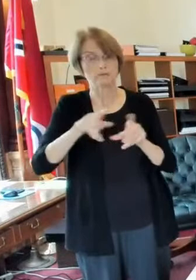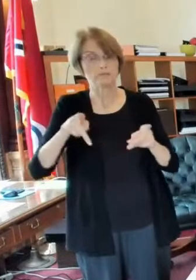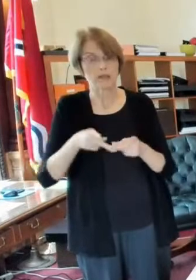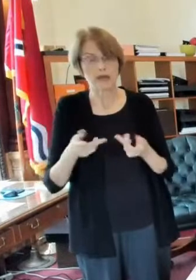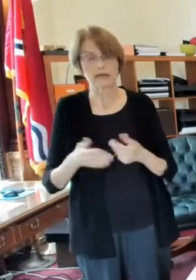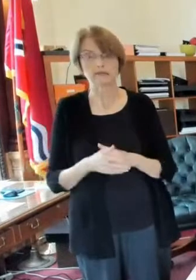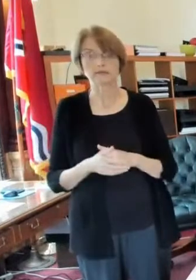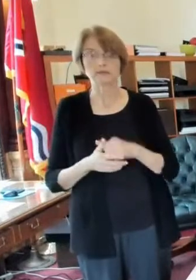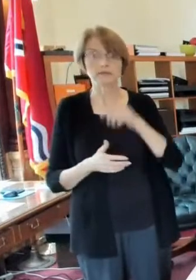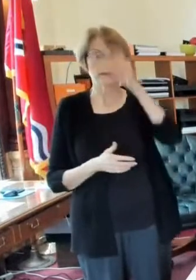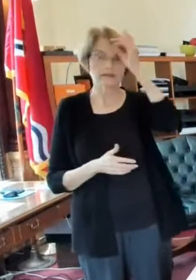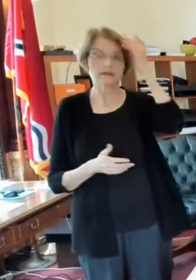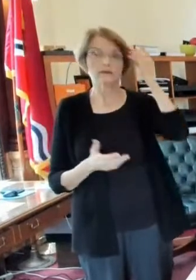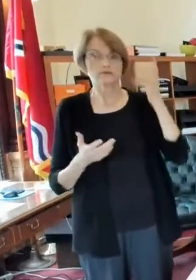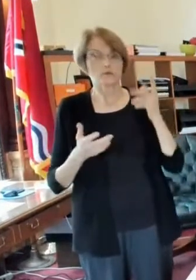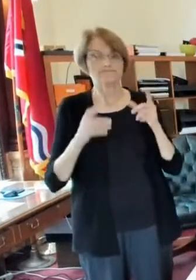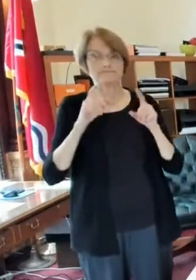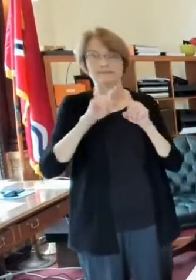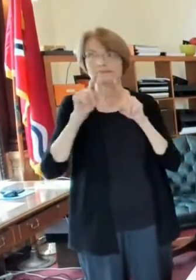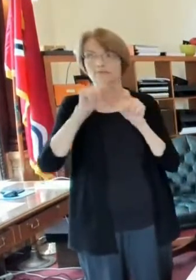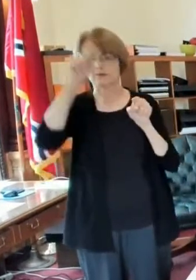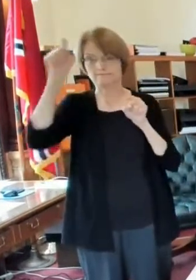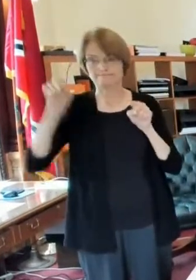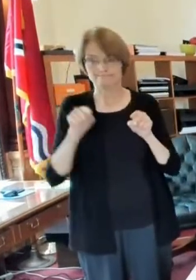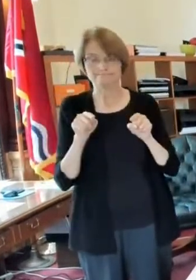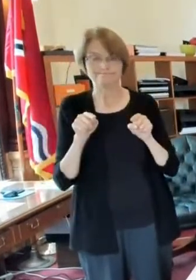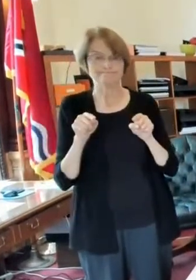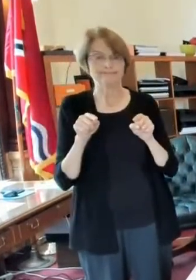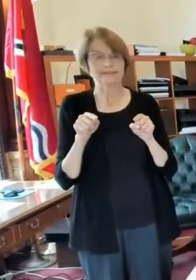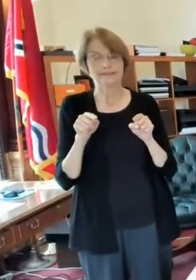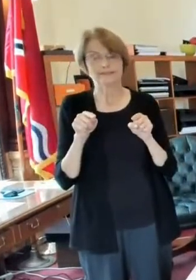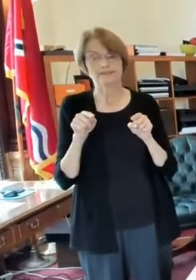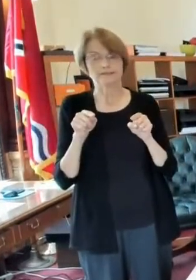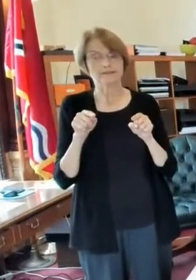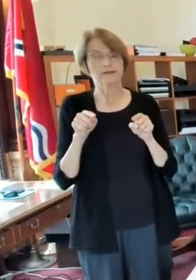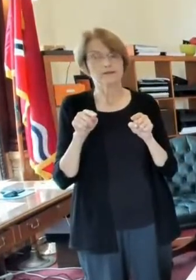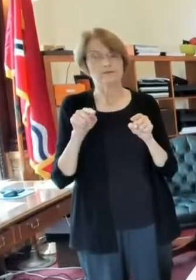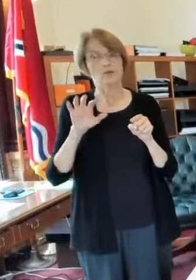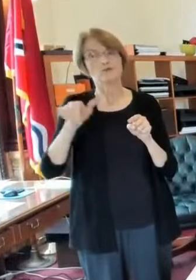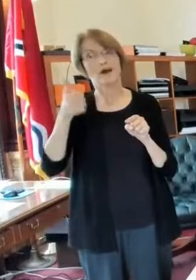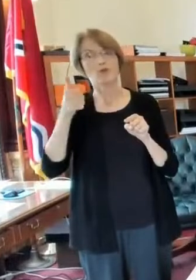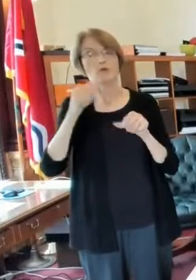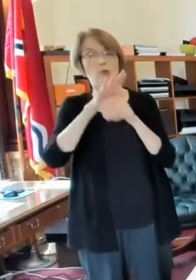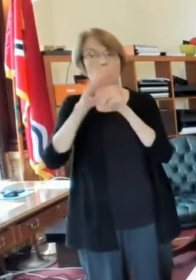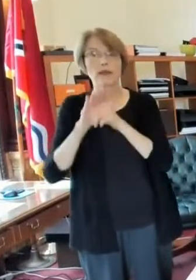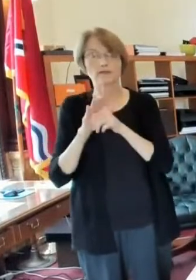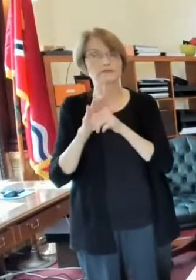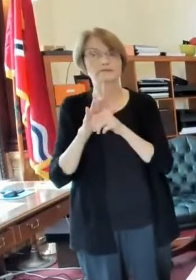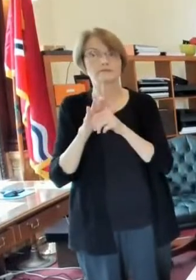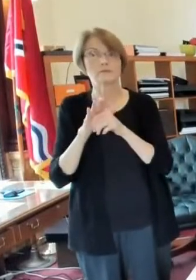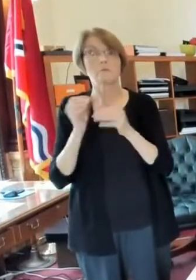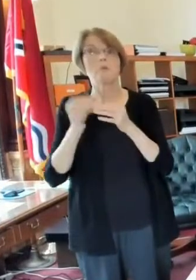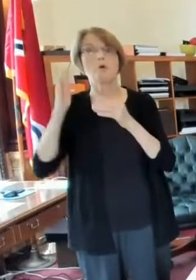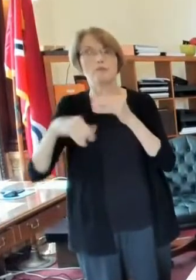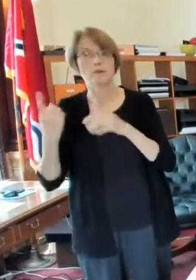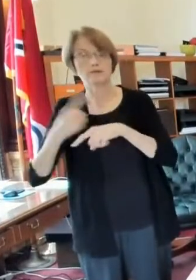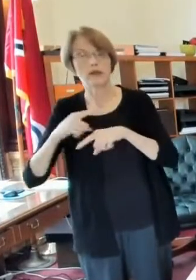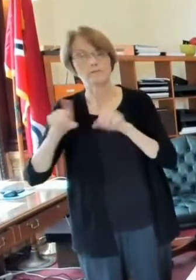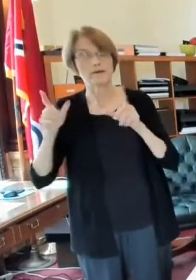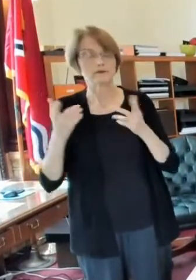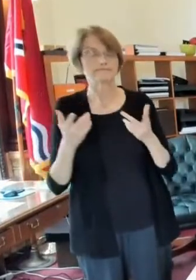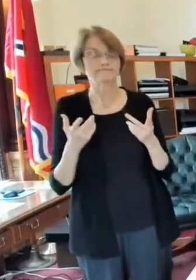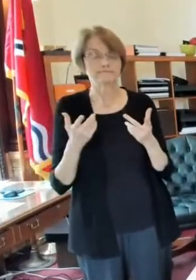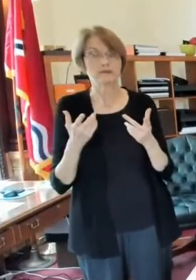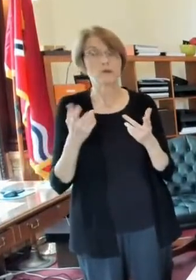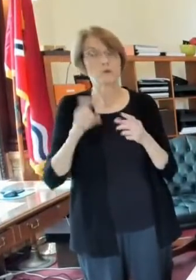people to work at these remote locations that's for more than a day but um we really need for folks to do that and you know